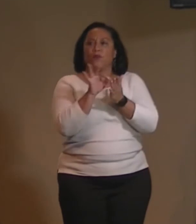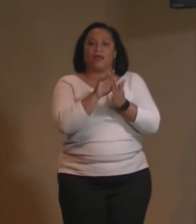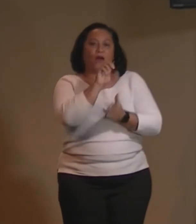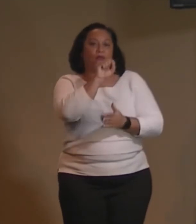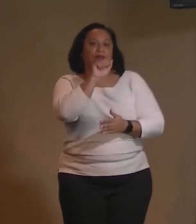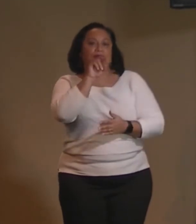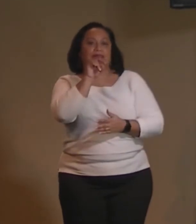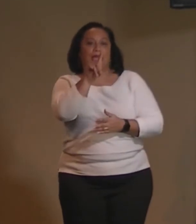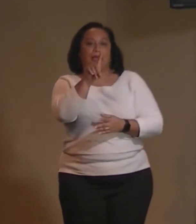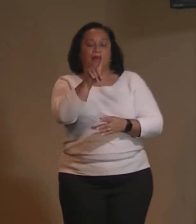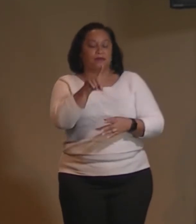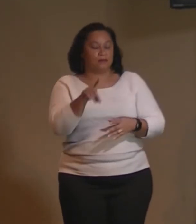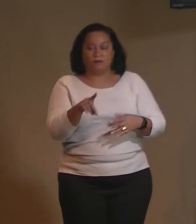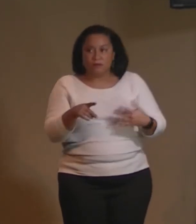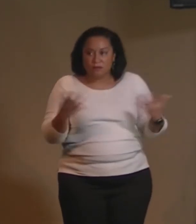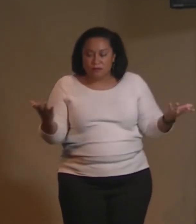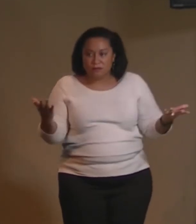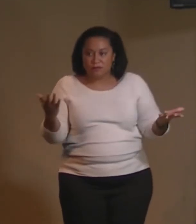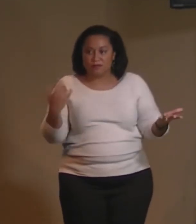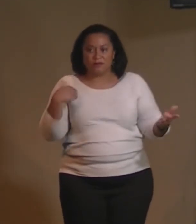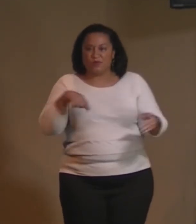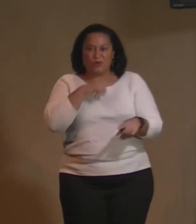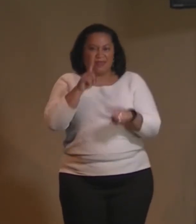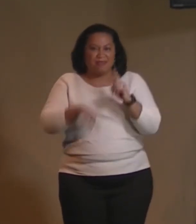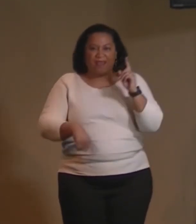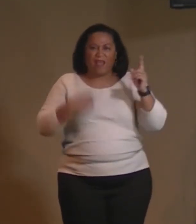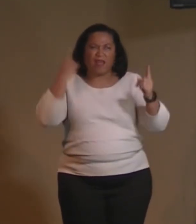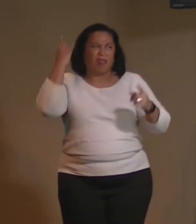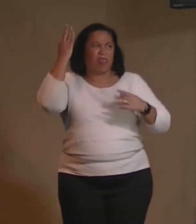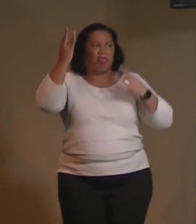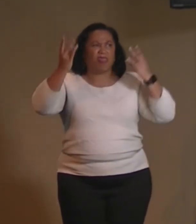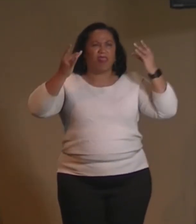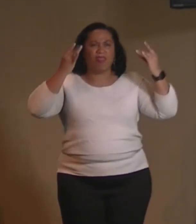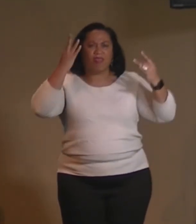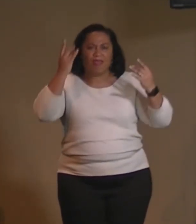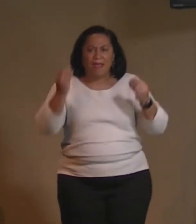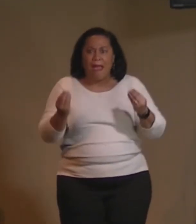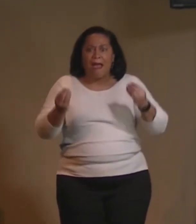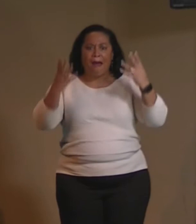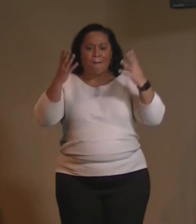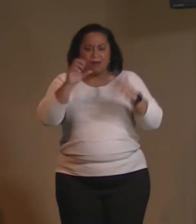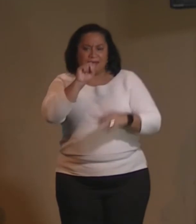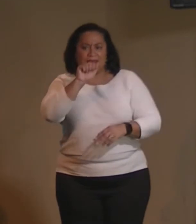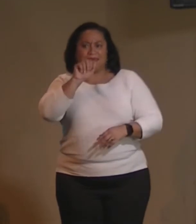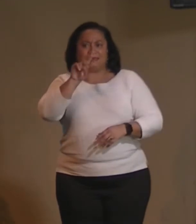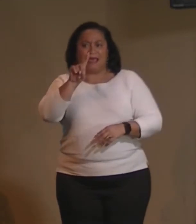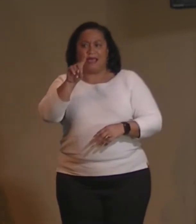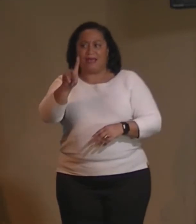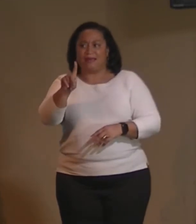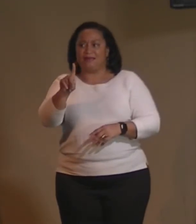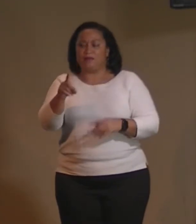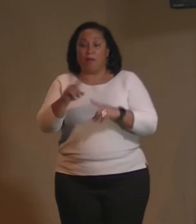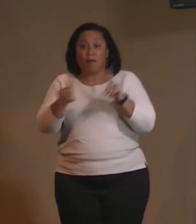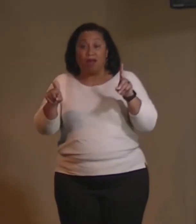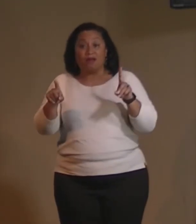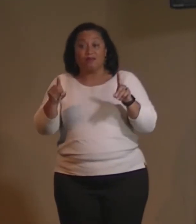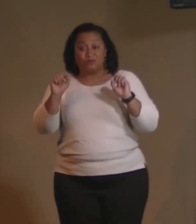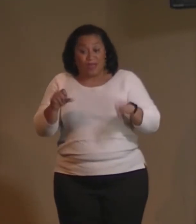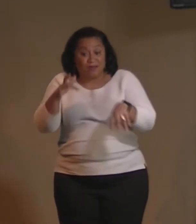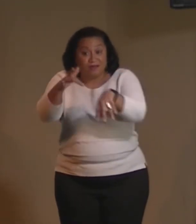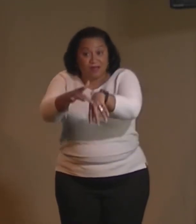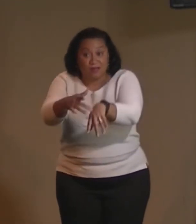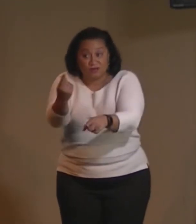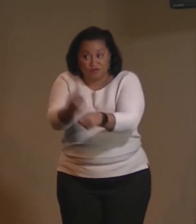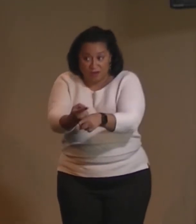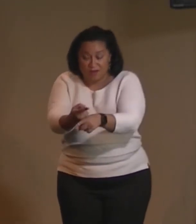We can't fathom how much sand is on the beach. And yet it's tangible. So how do we think